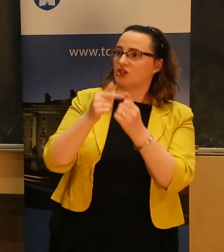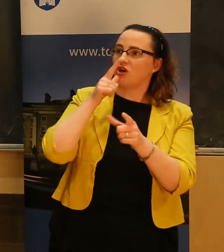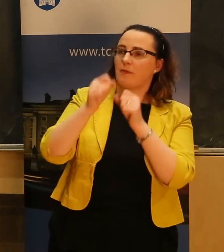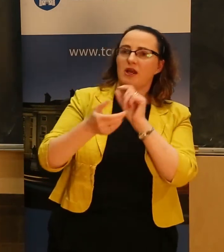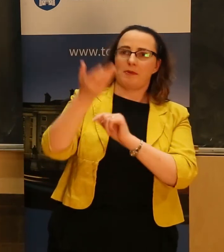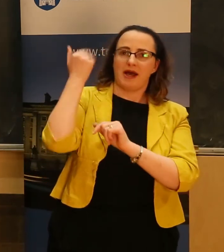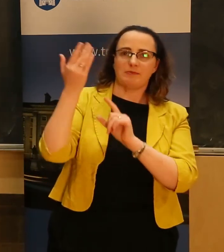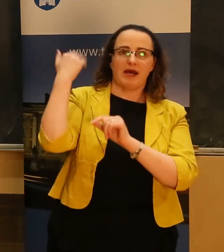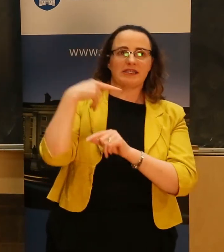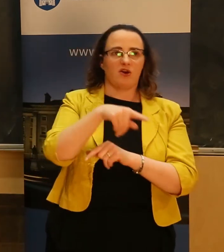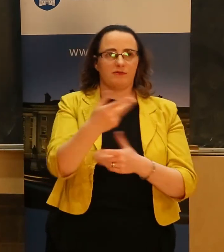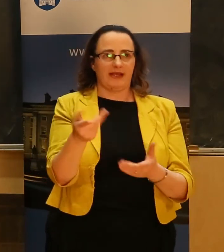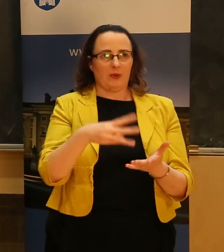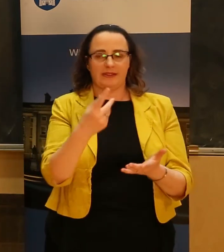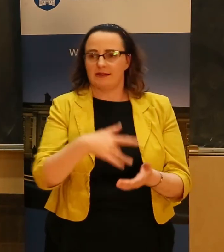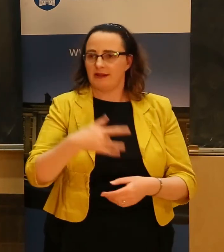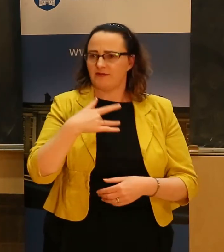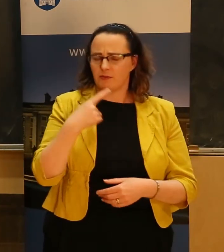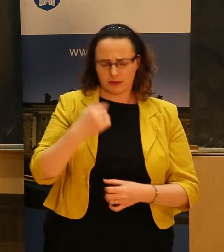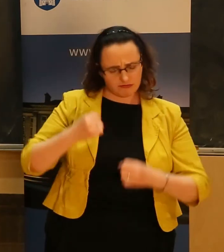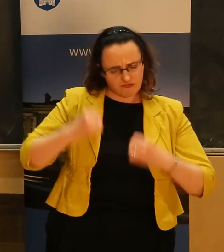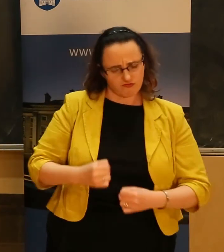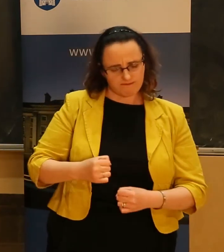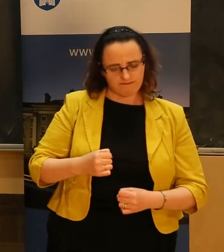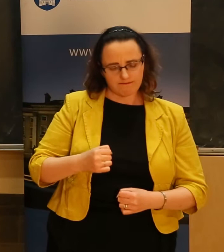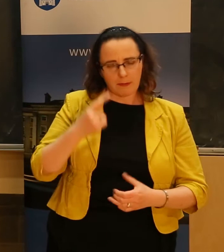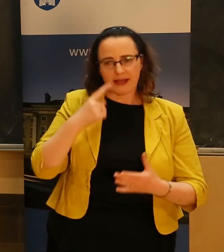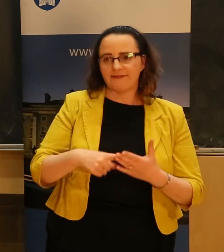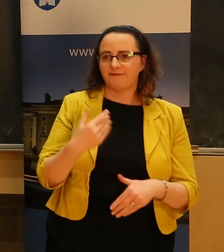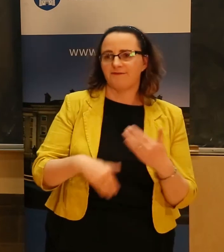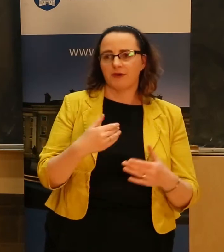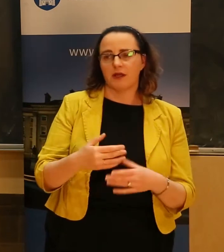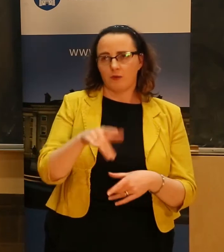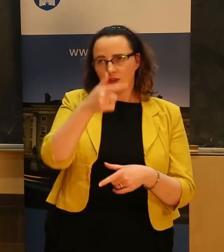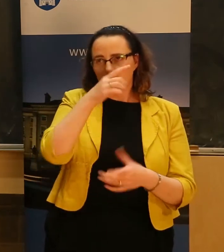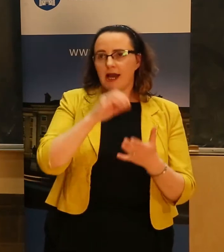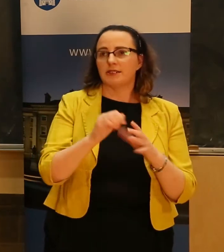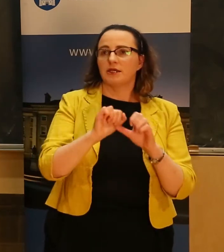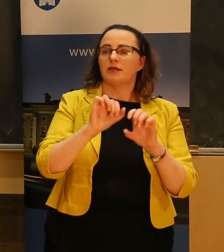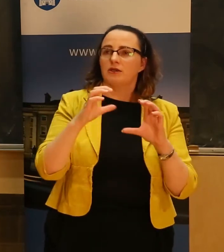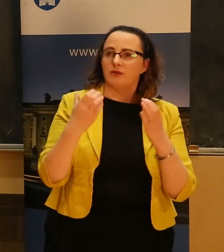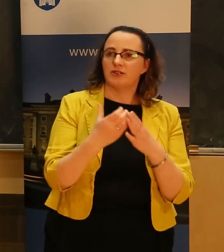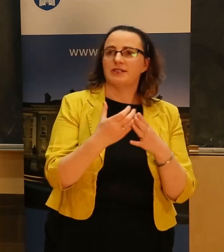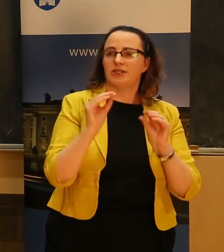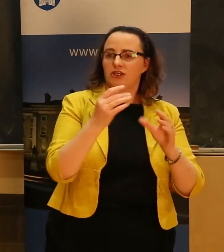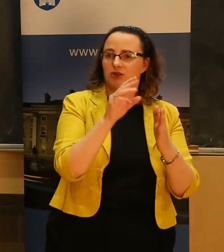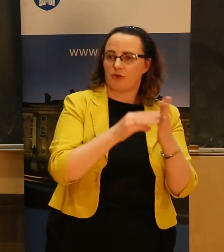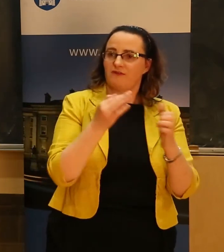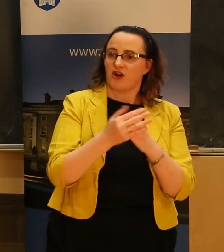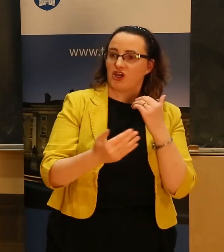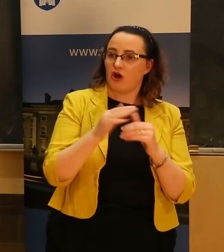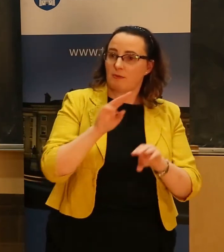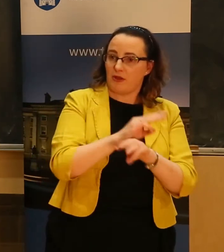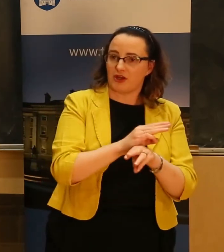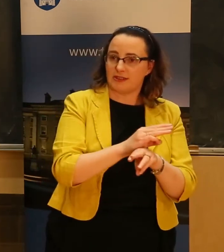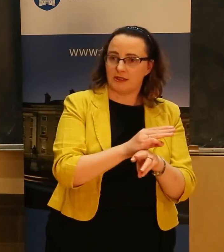me in the past tense. But I was determined. And with the help of a community education programme for young mothers, I was able to continue